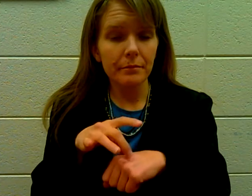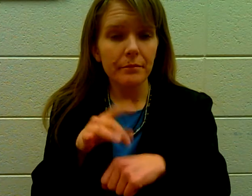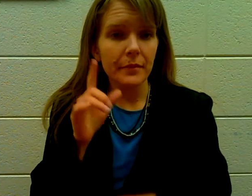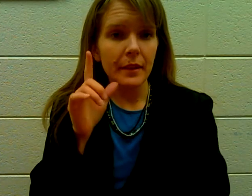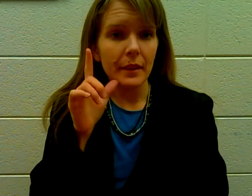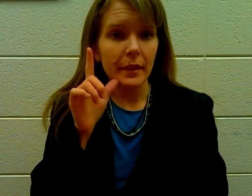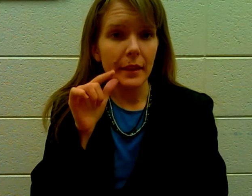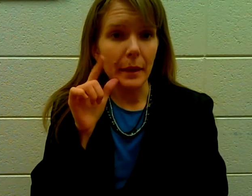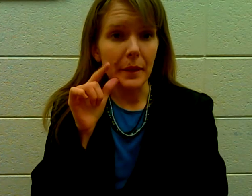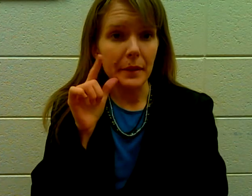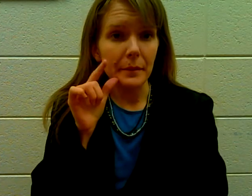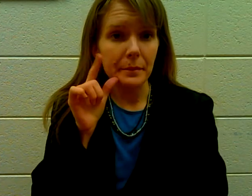Lemon.